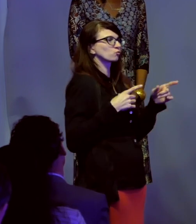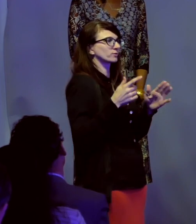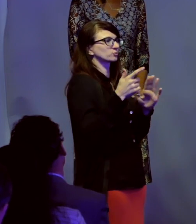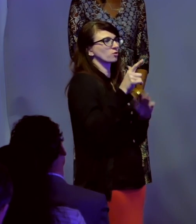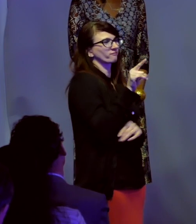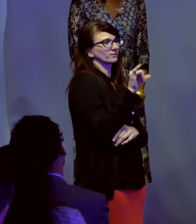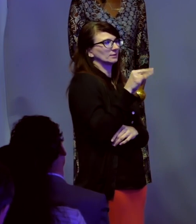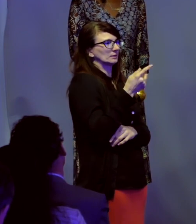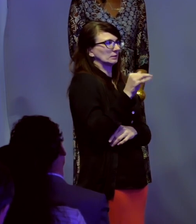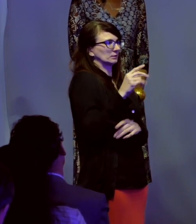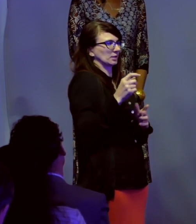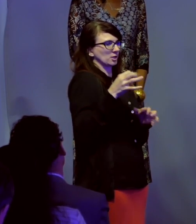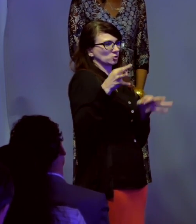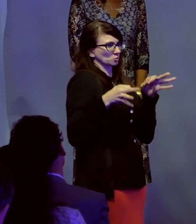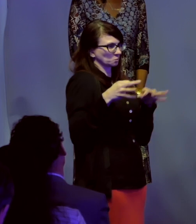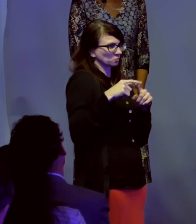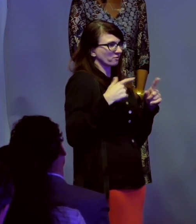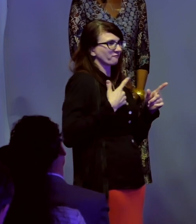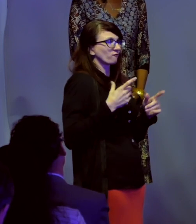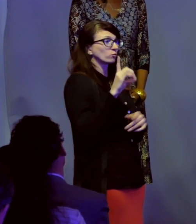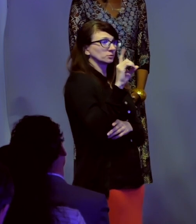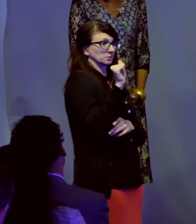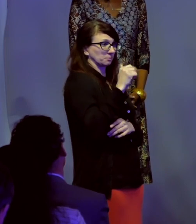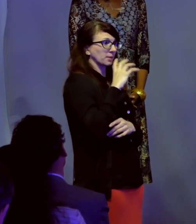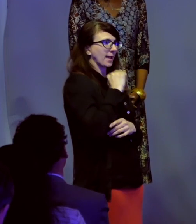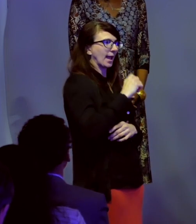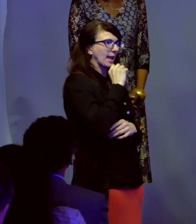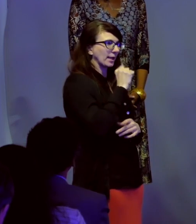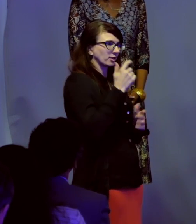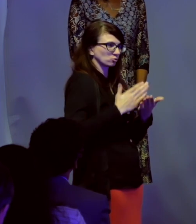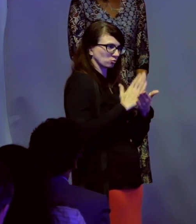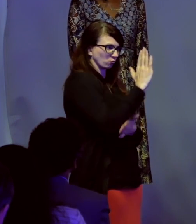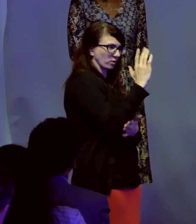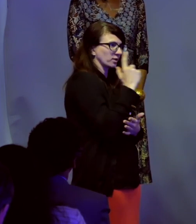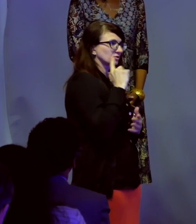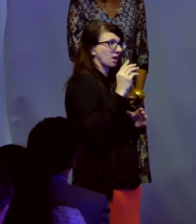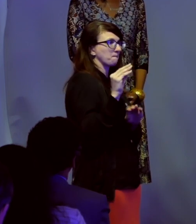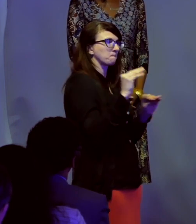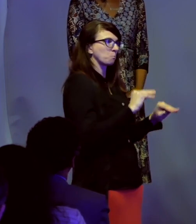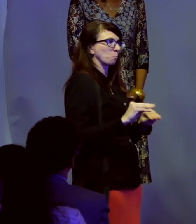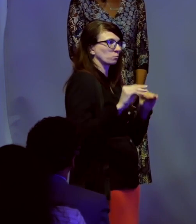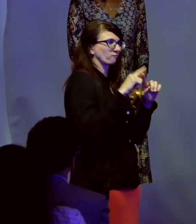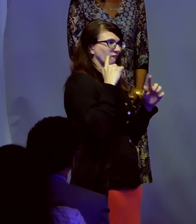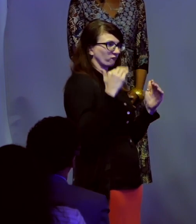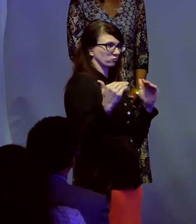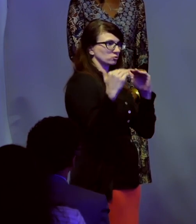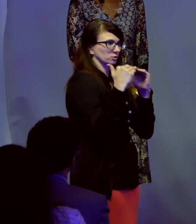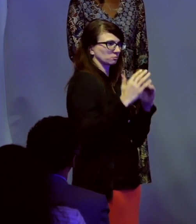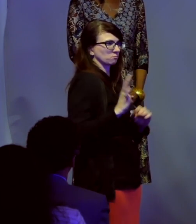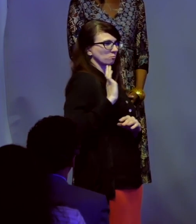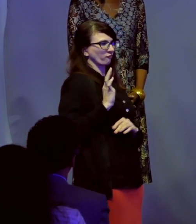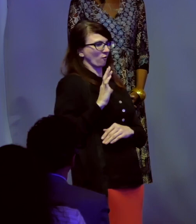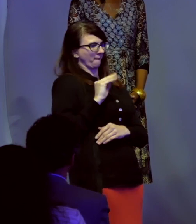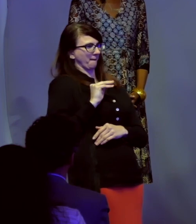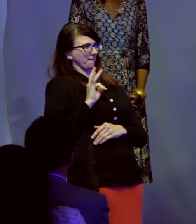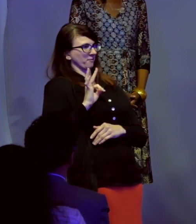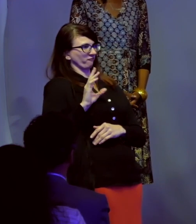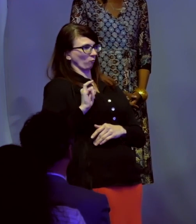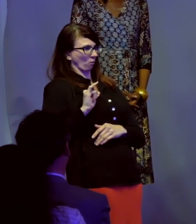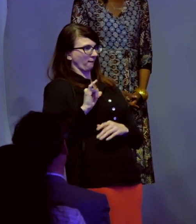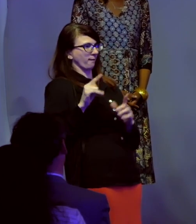for Disability and Aging Rights at Mobilization for Justice. Formerly MFY Legal Services,